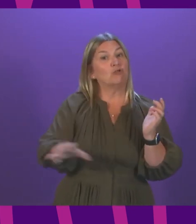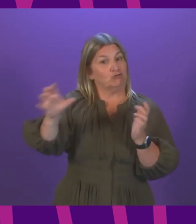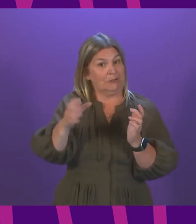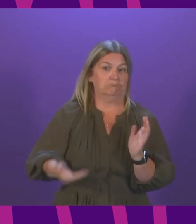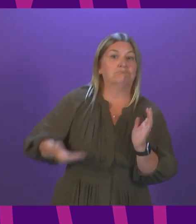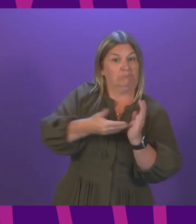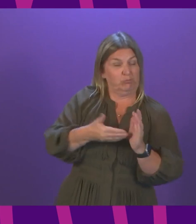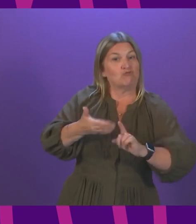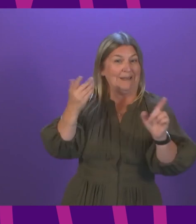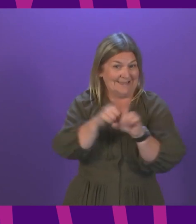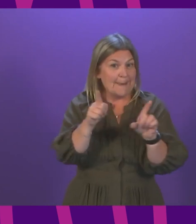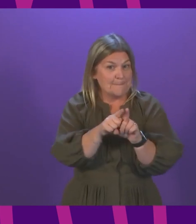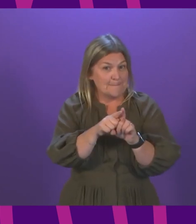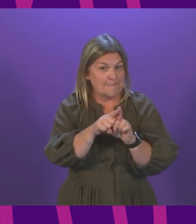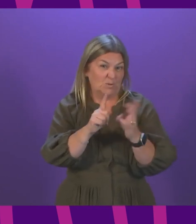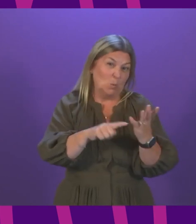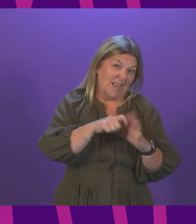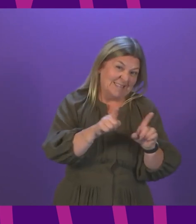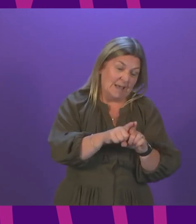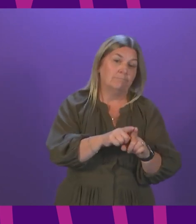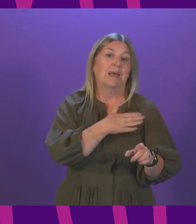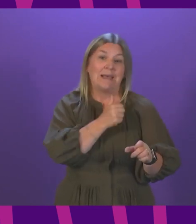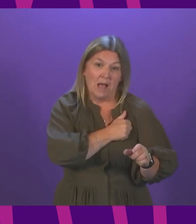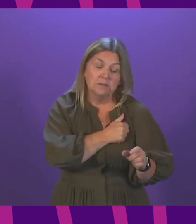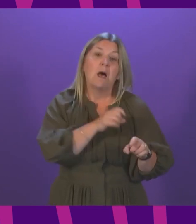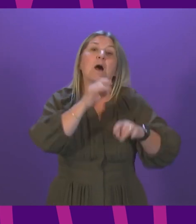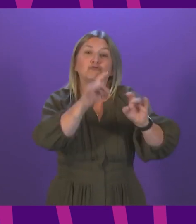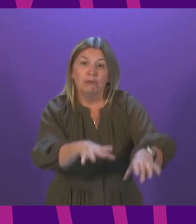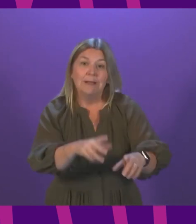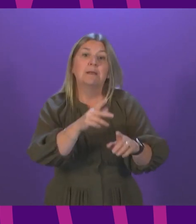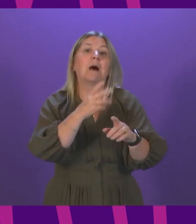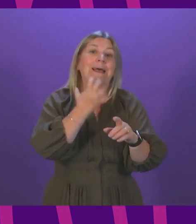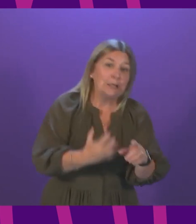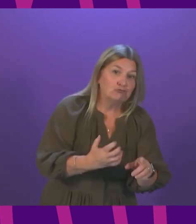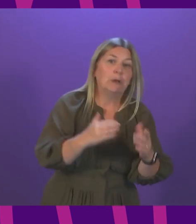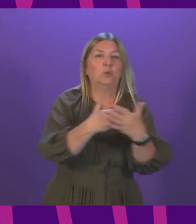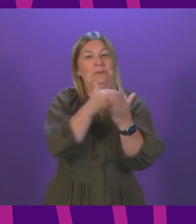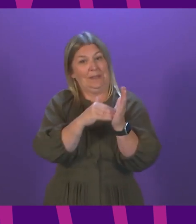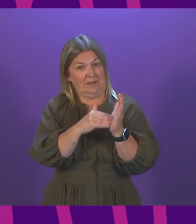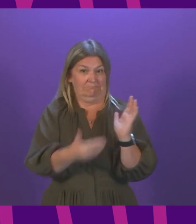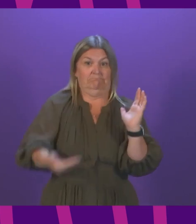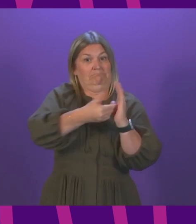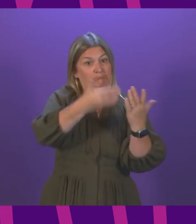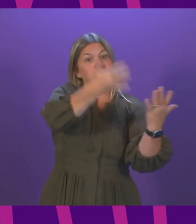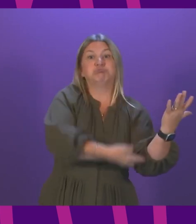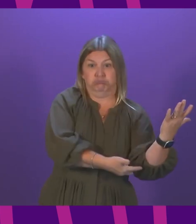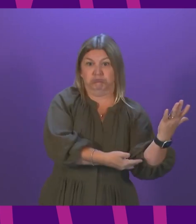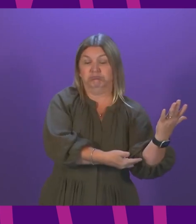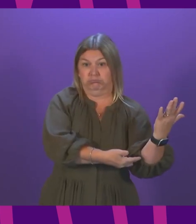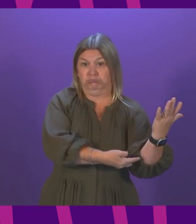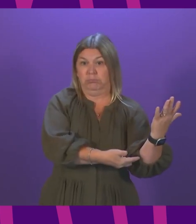countries recognised in this way, and they will include Canada, Australia, Israel and New Zealand. This change